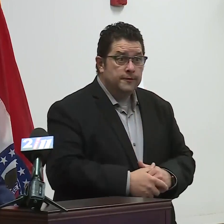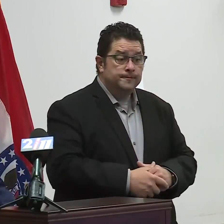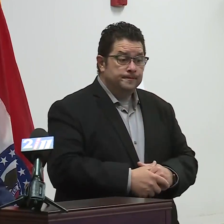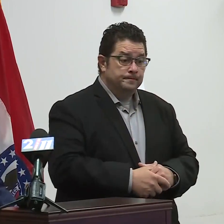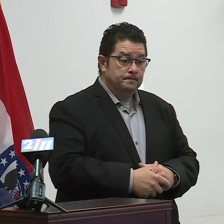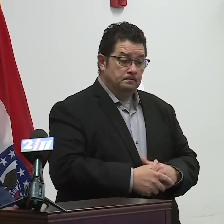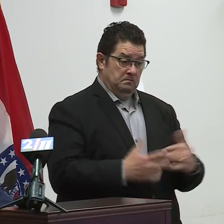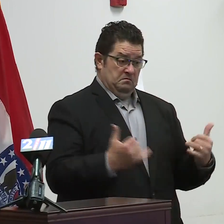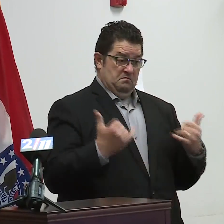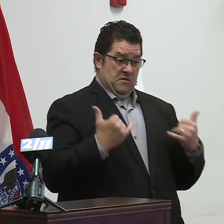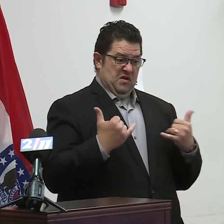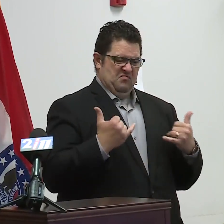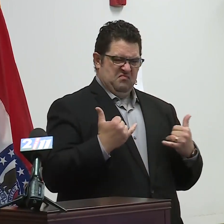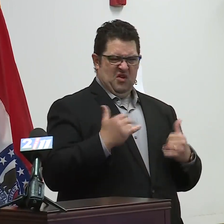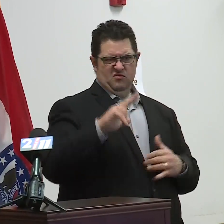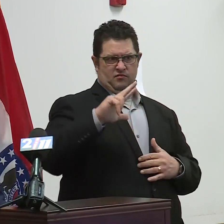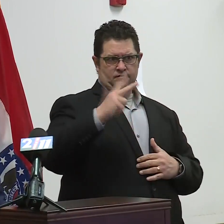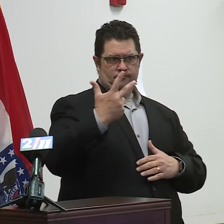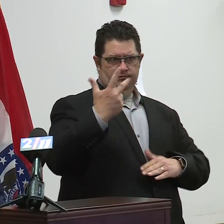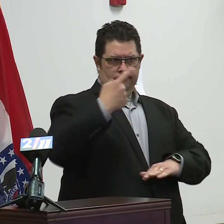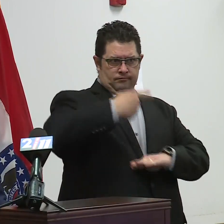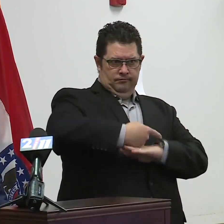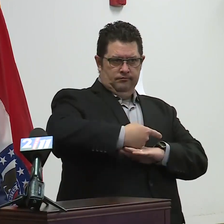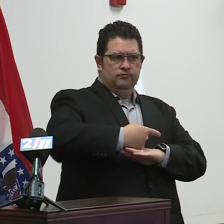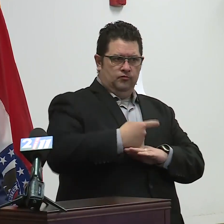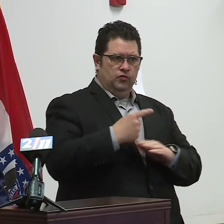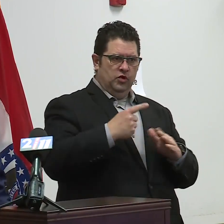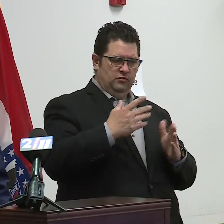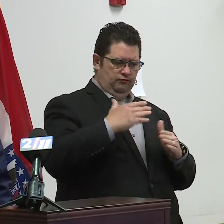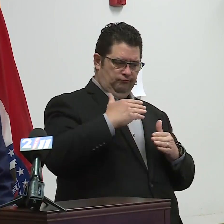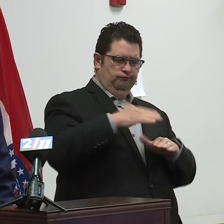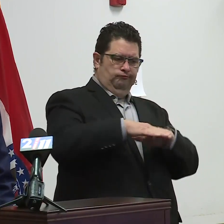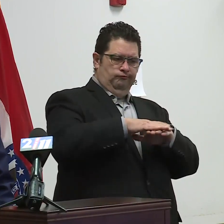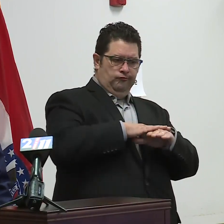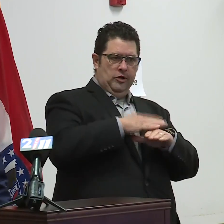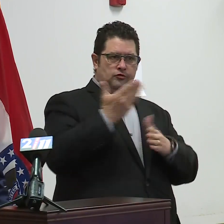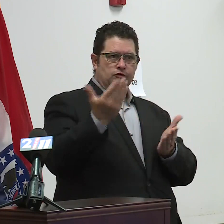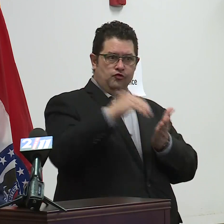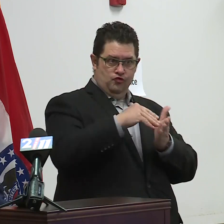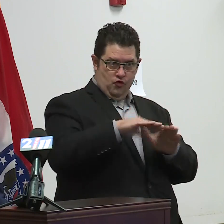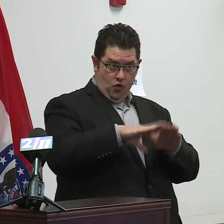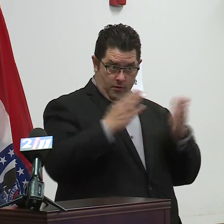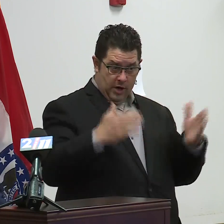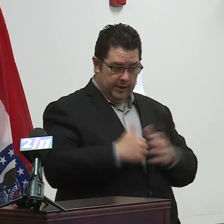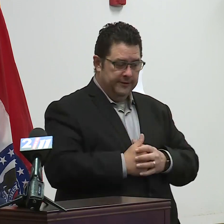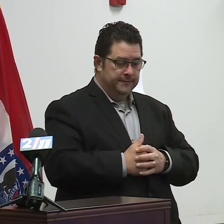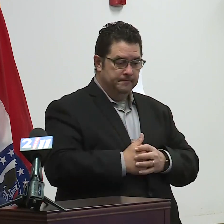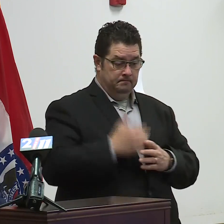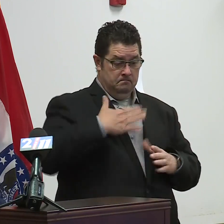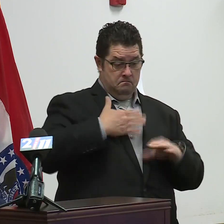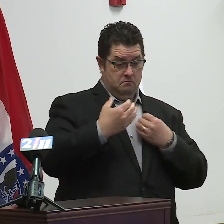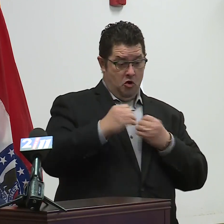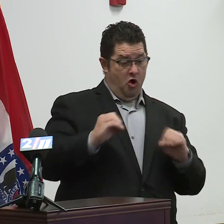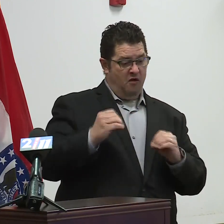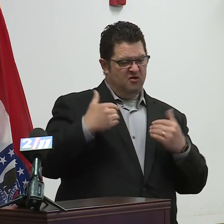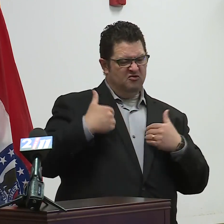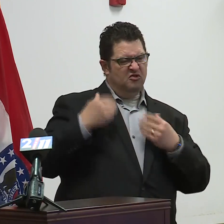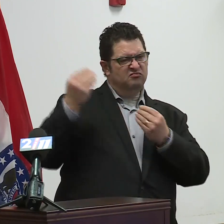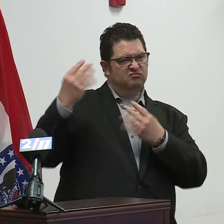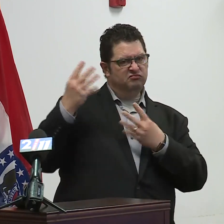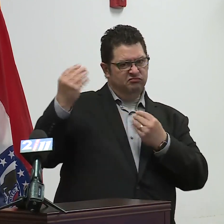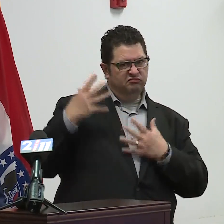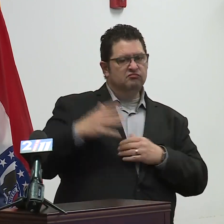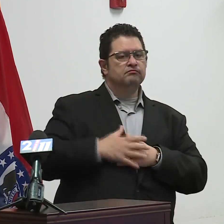We are now in day three of our gradual reopening, and the reports that are coming into my office is that our businesses are following